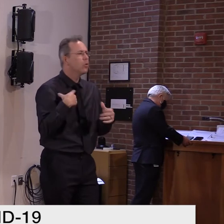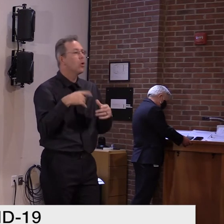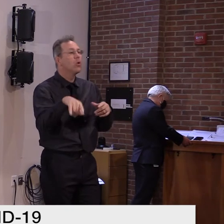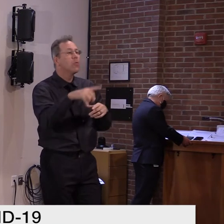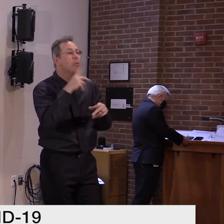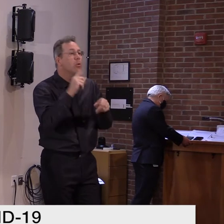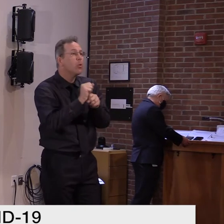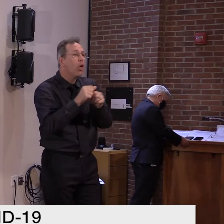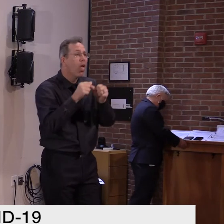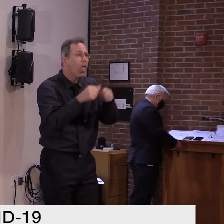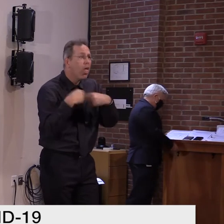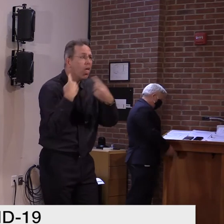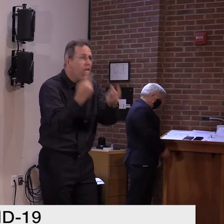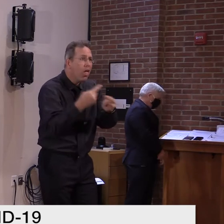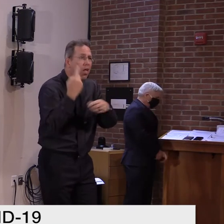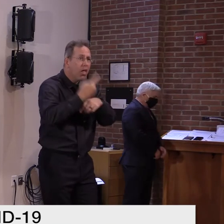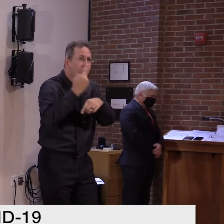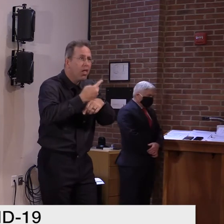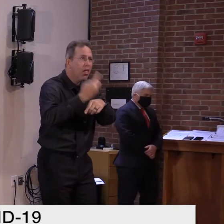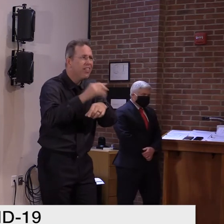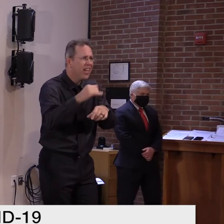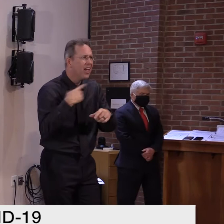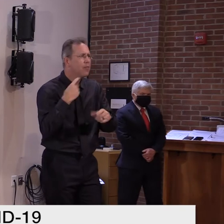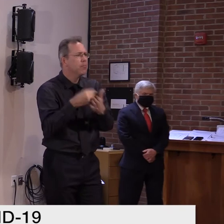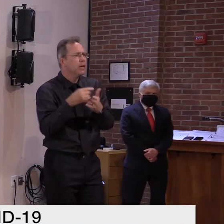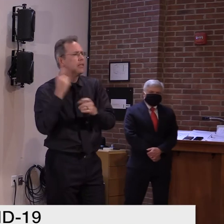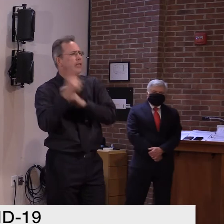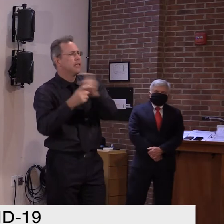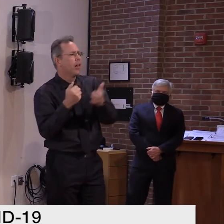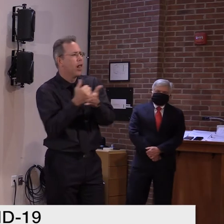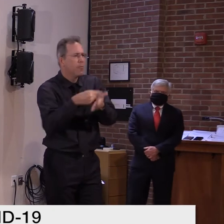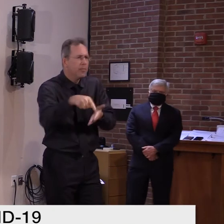money available, uh, so that, uh, we want them to take advantage of this.